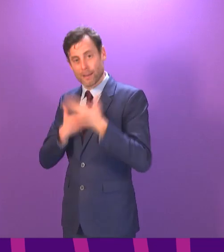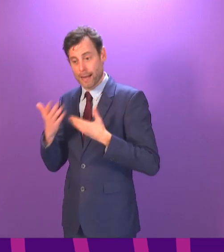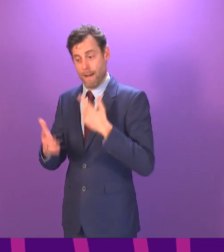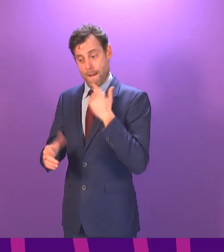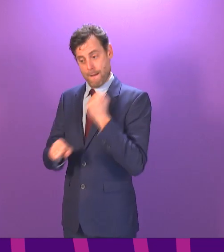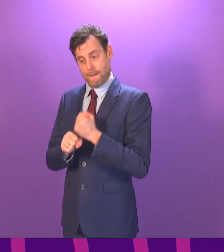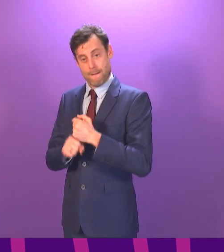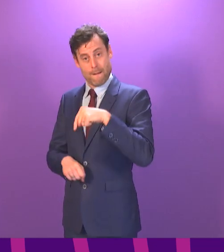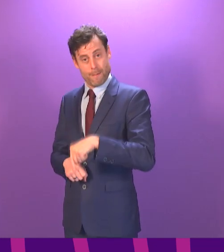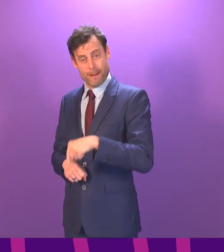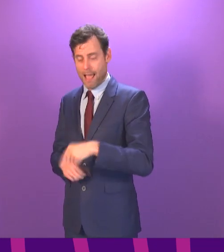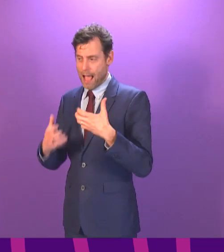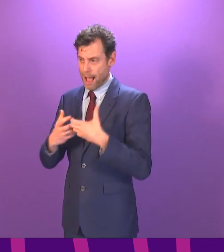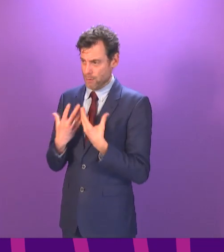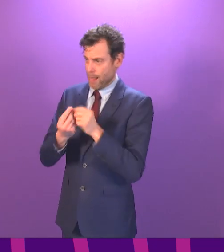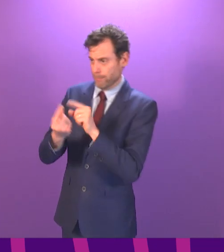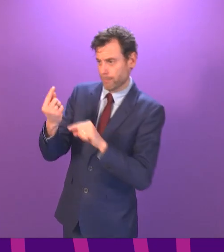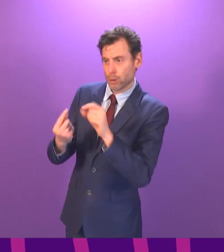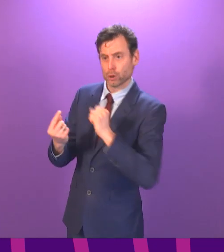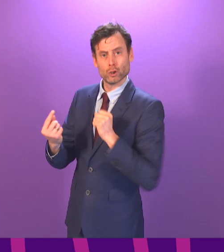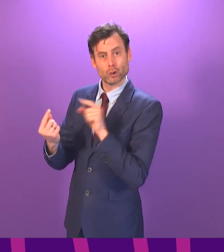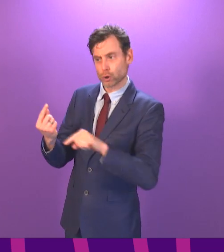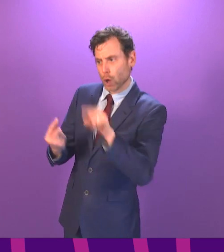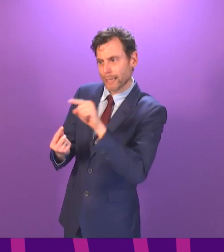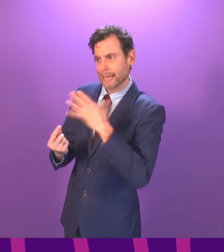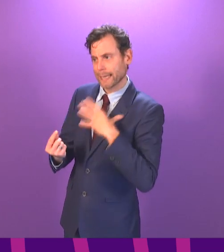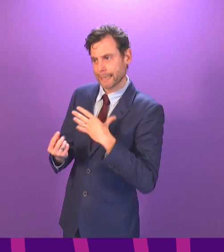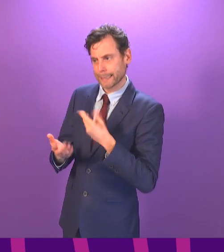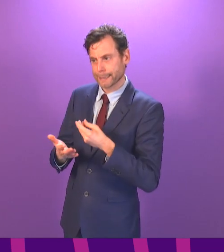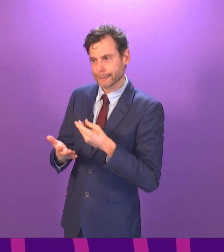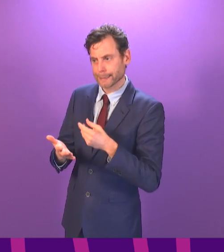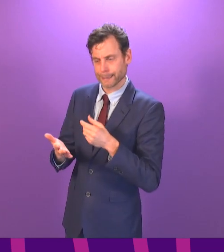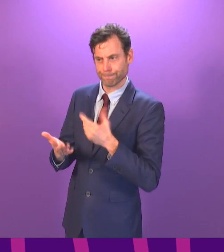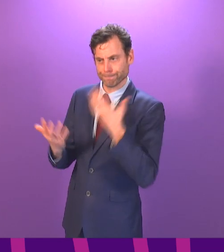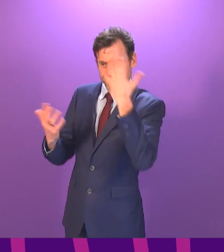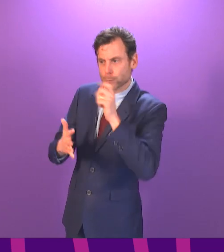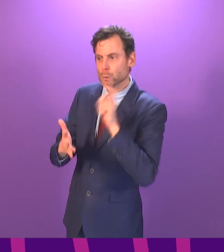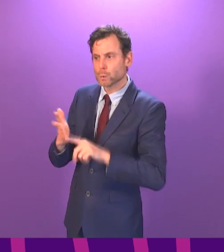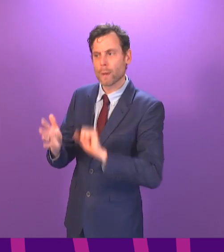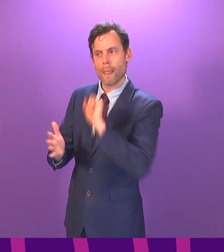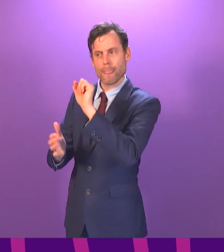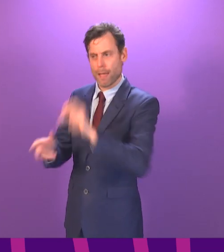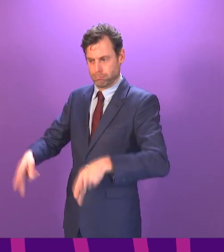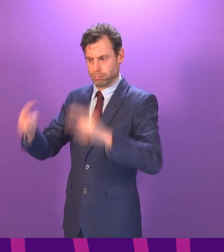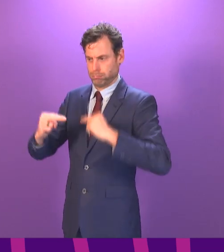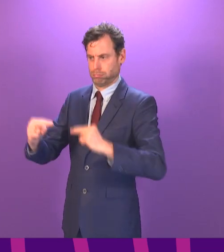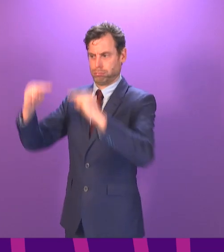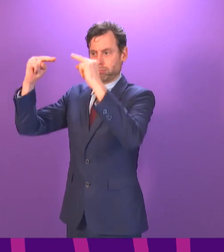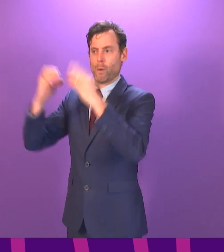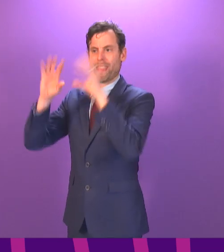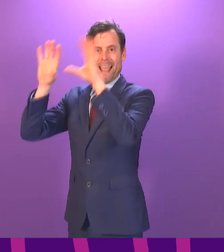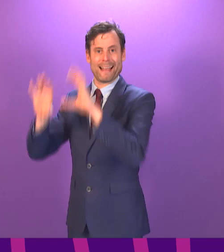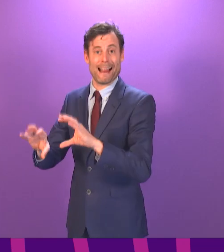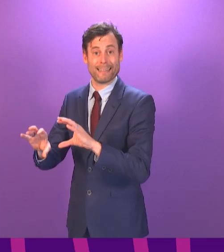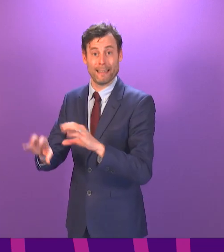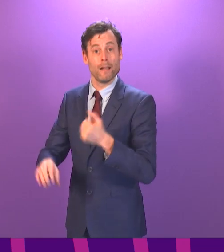target funding to help those most in need of help in this situation. I have constituents of my own who are affected by this, so I know how